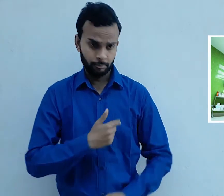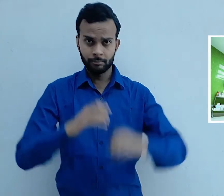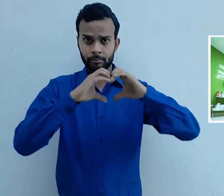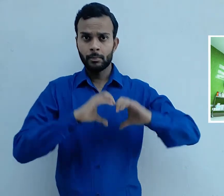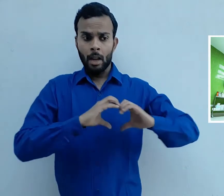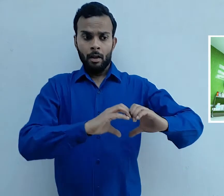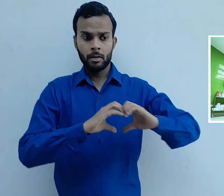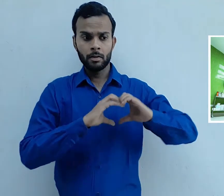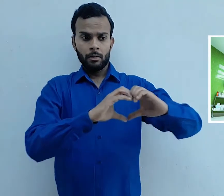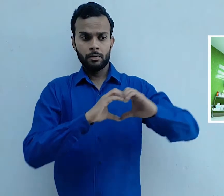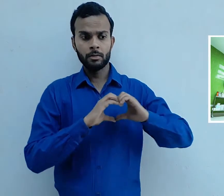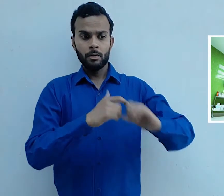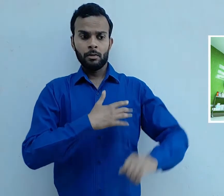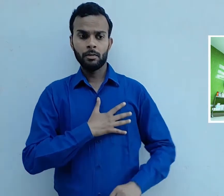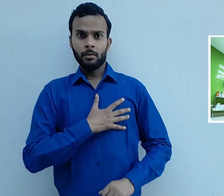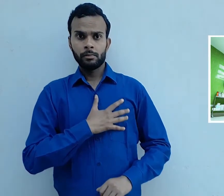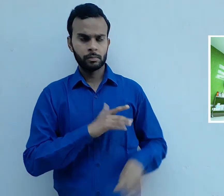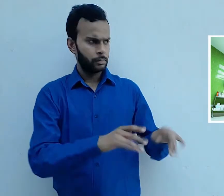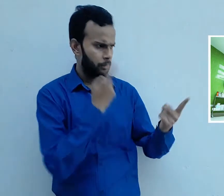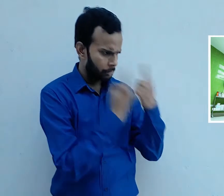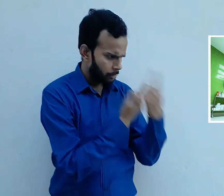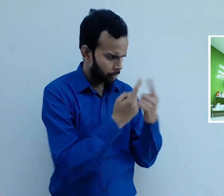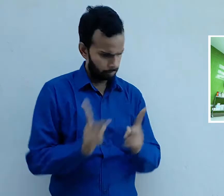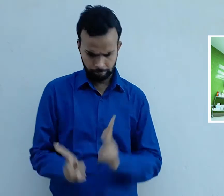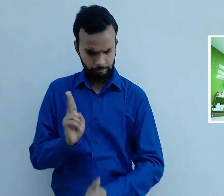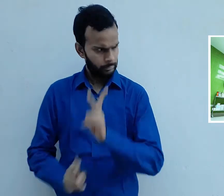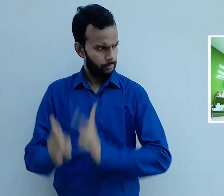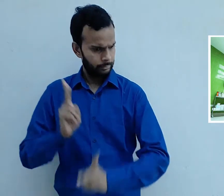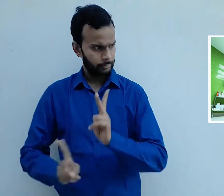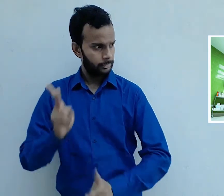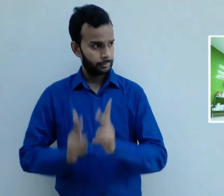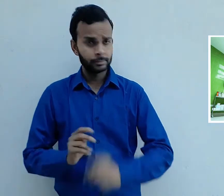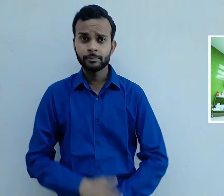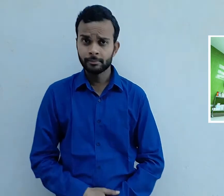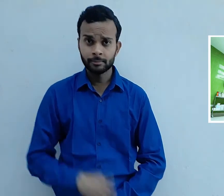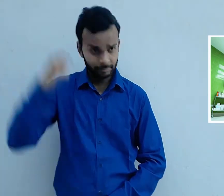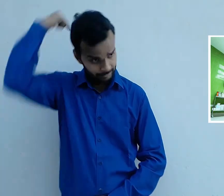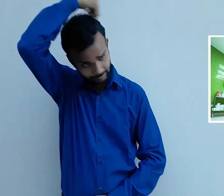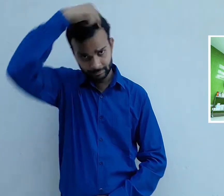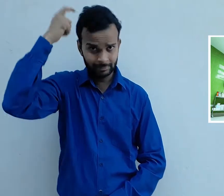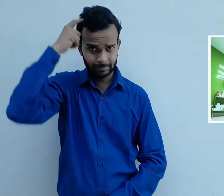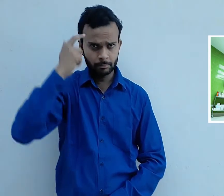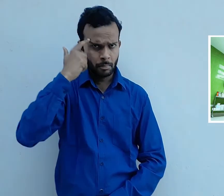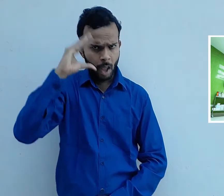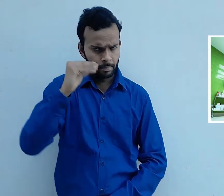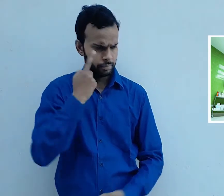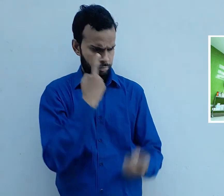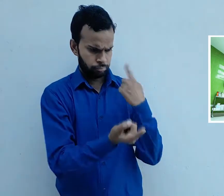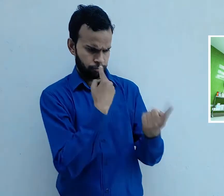condition. With the help of computers, doctors get information of heart related issue of the patient. It also used to find out